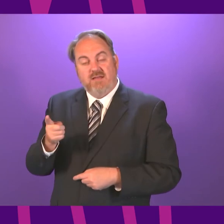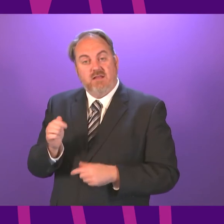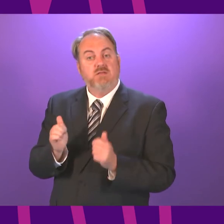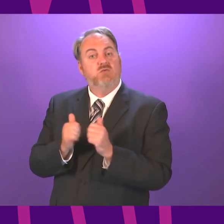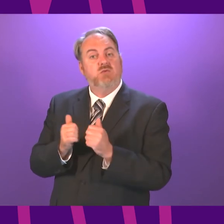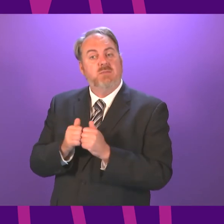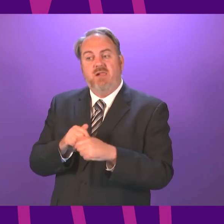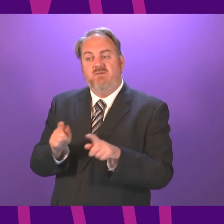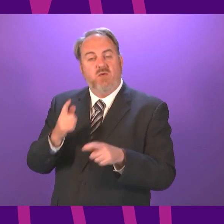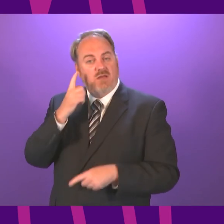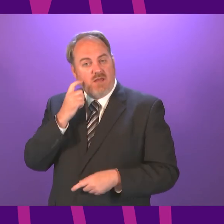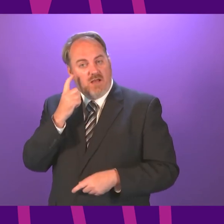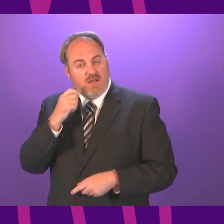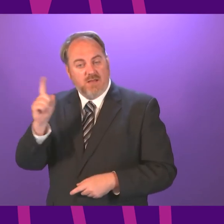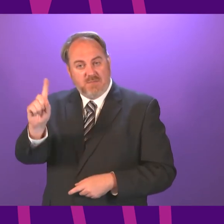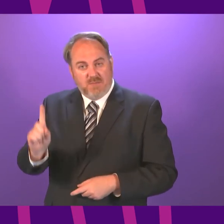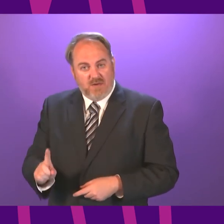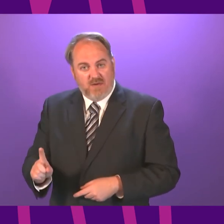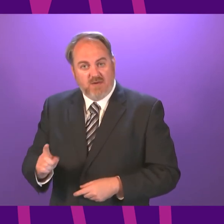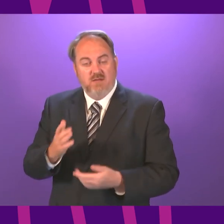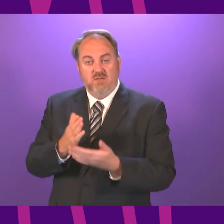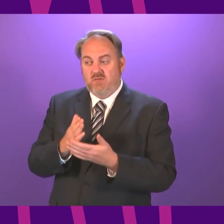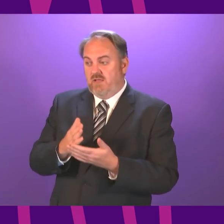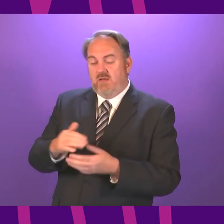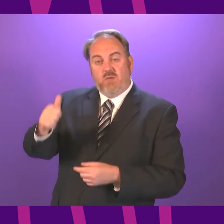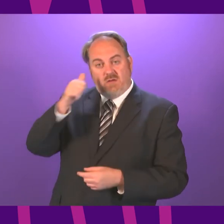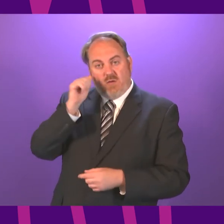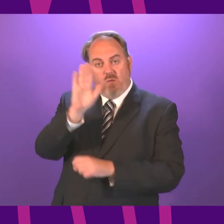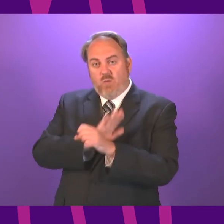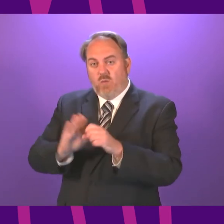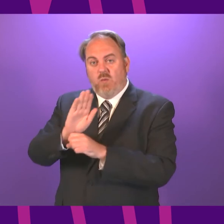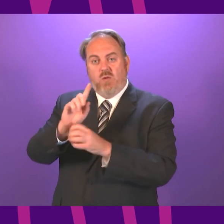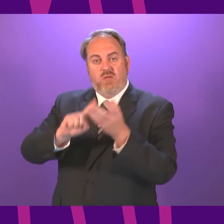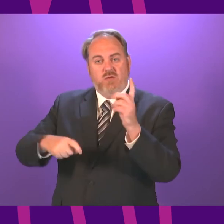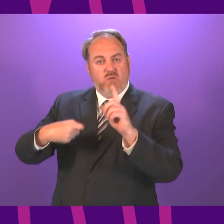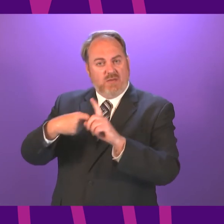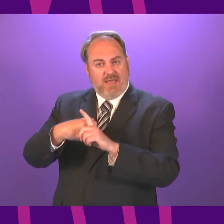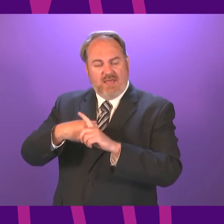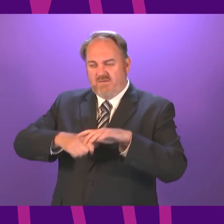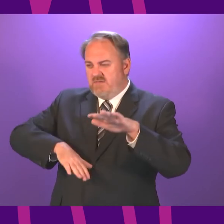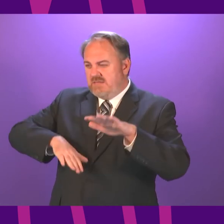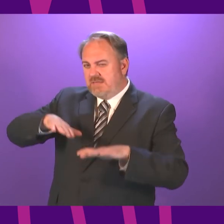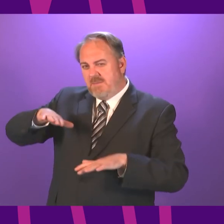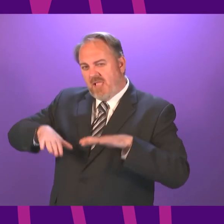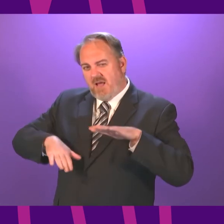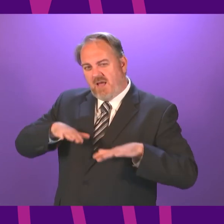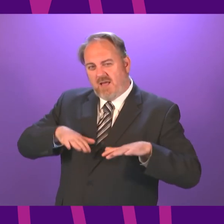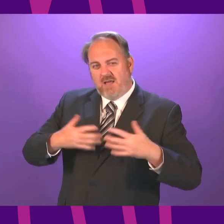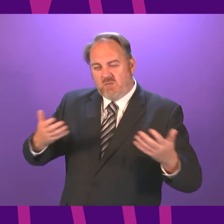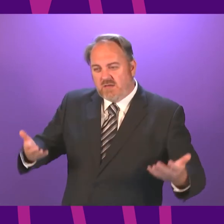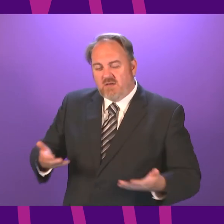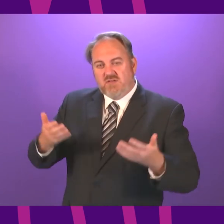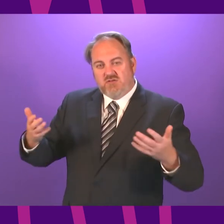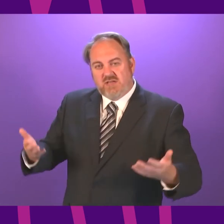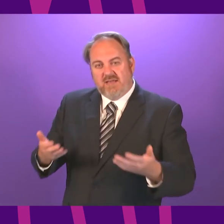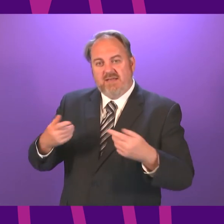But if you look at first doses right now, and all four UK nations are much of a muchness in terms of vaccination uptake, but